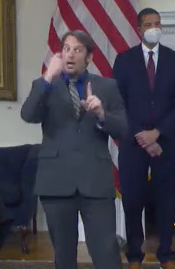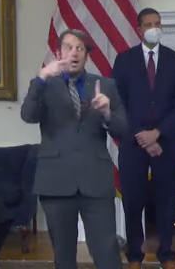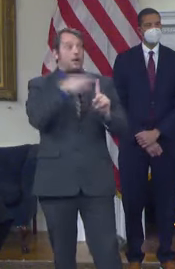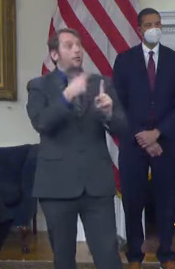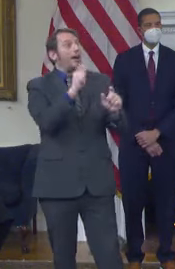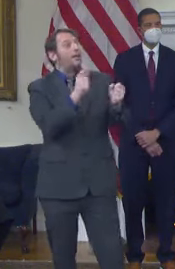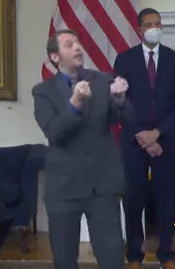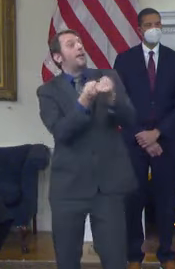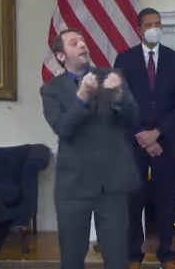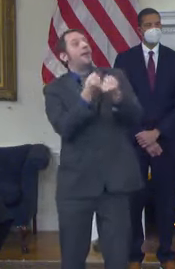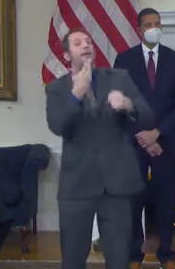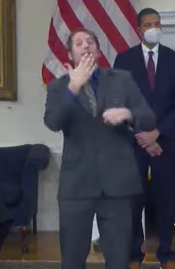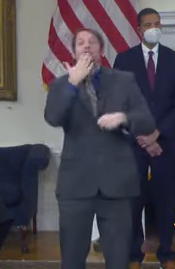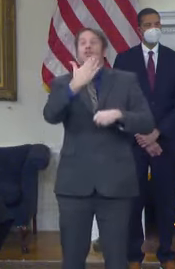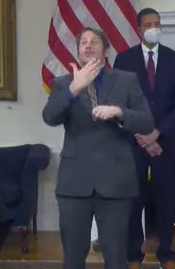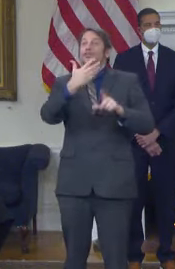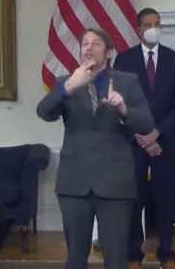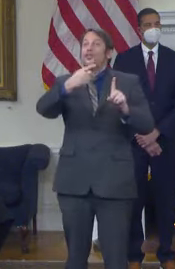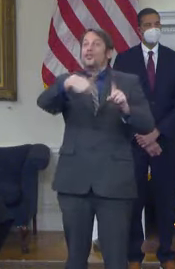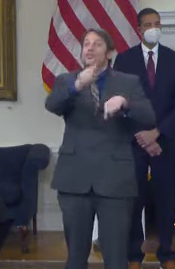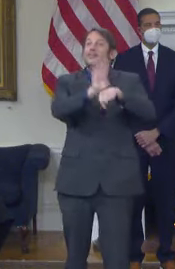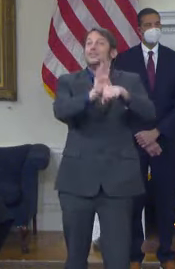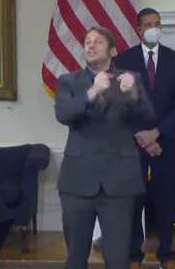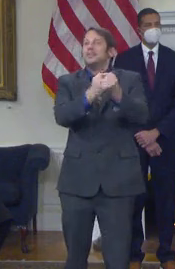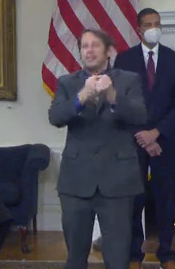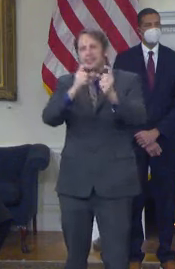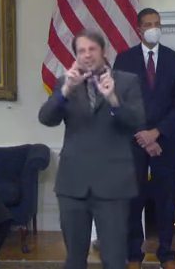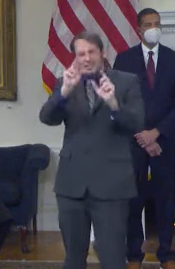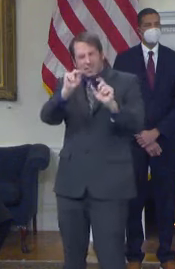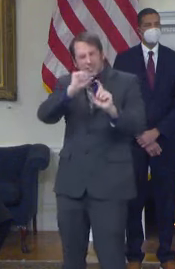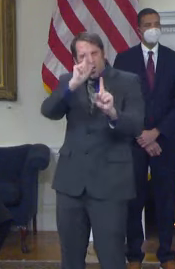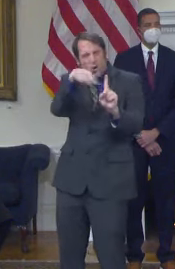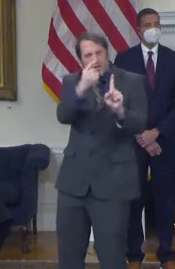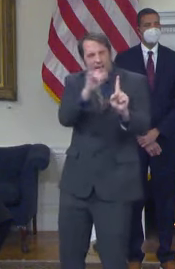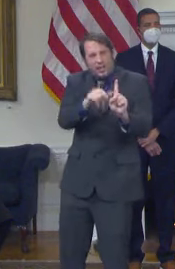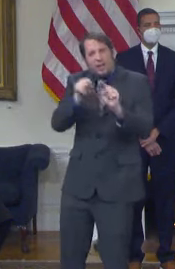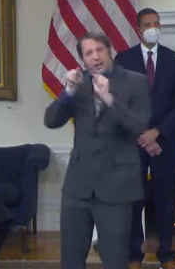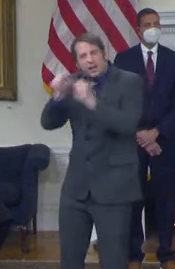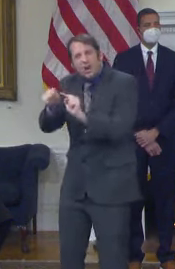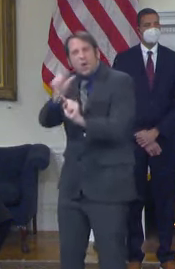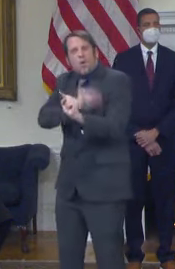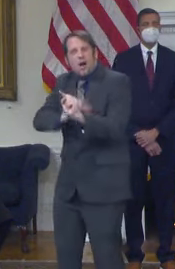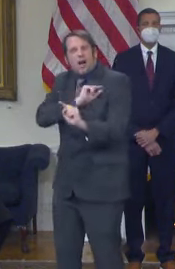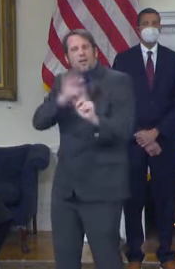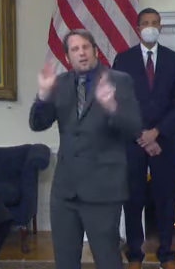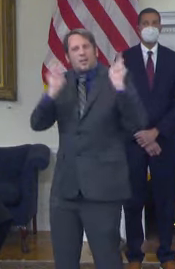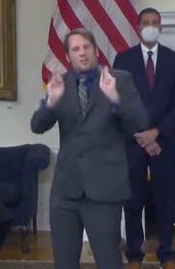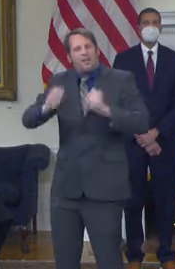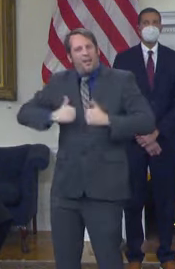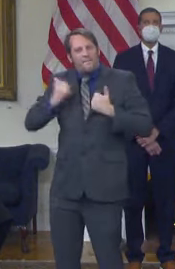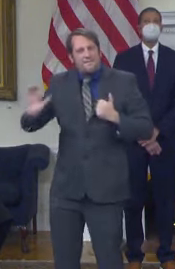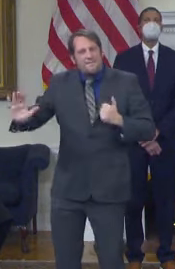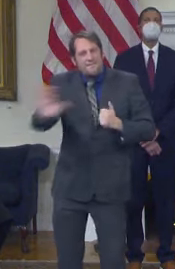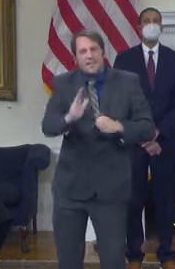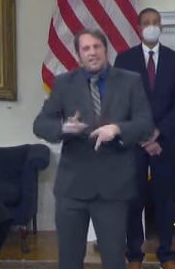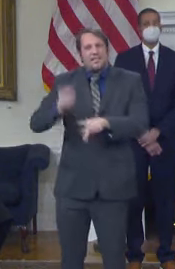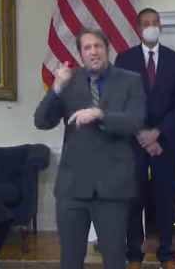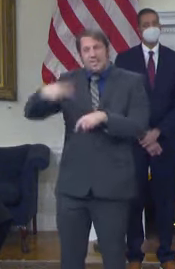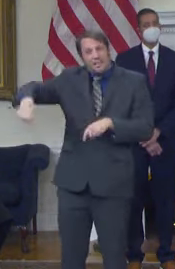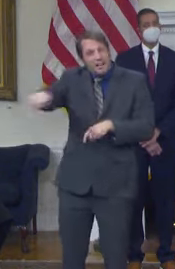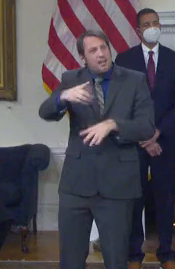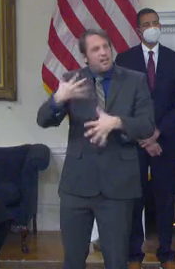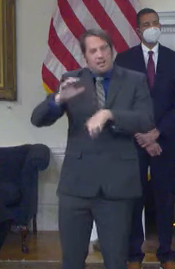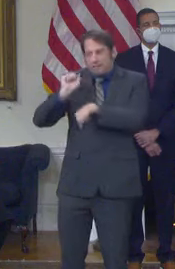to stay here, where they spent their lives working and raising a family, and where they contribute so much. This is the one